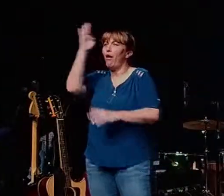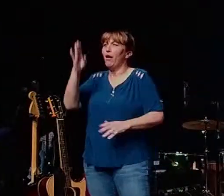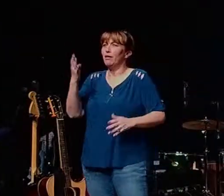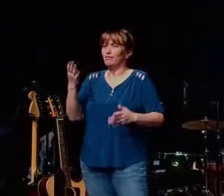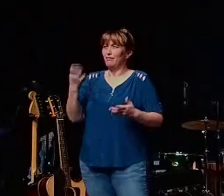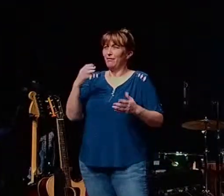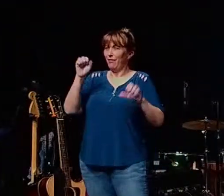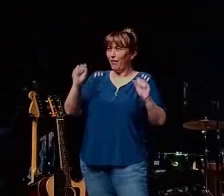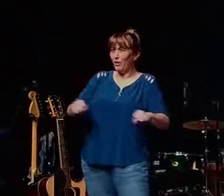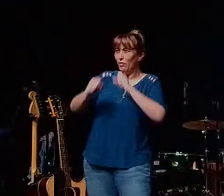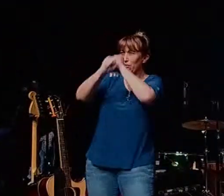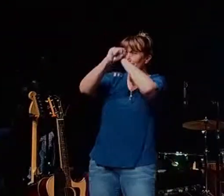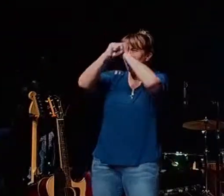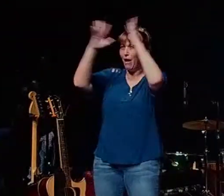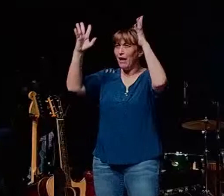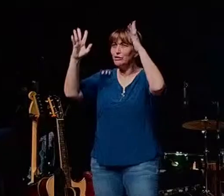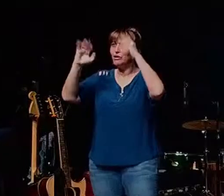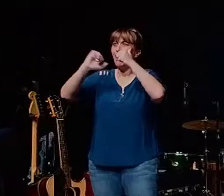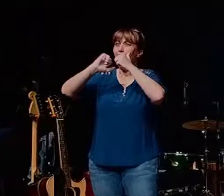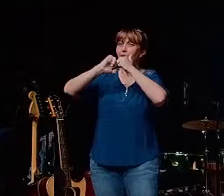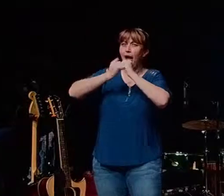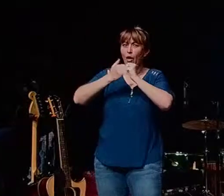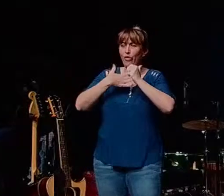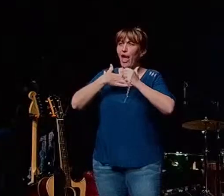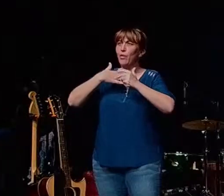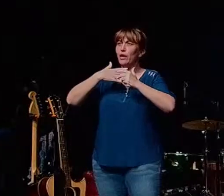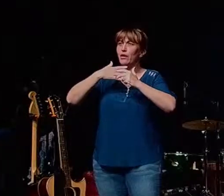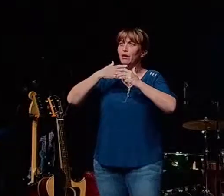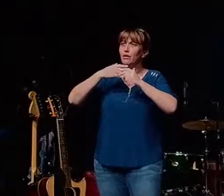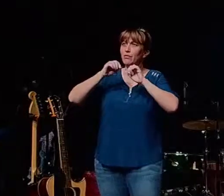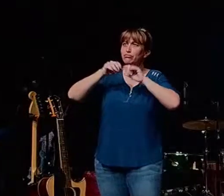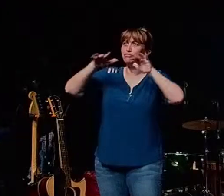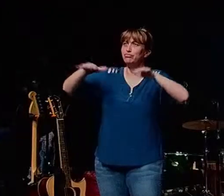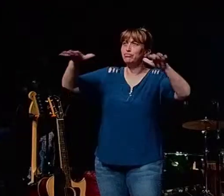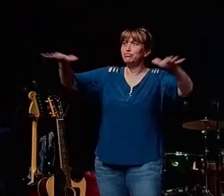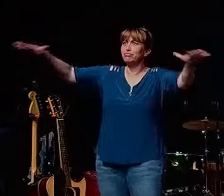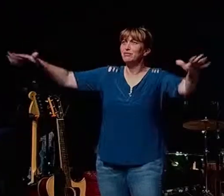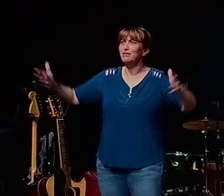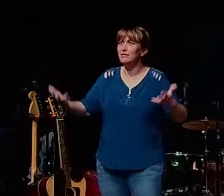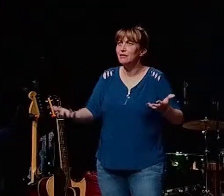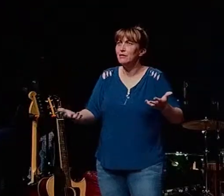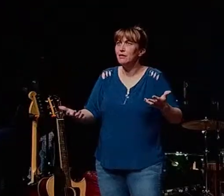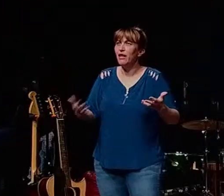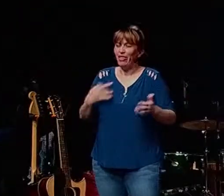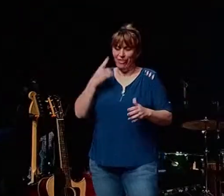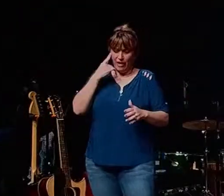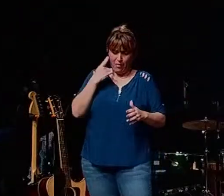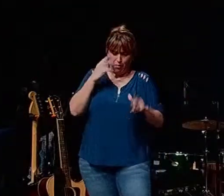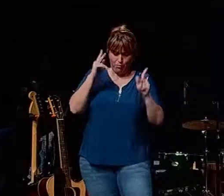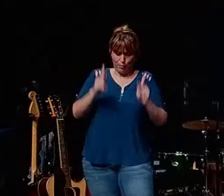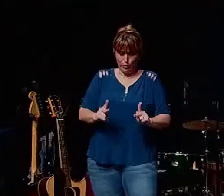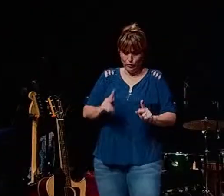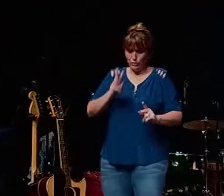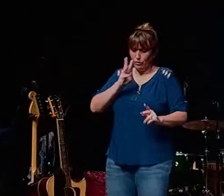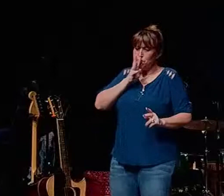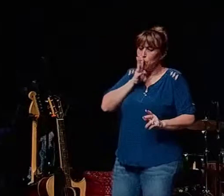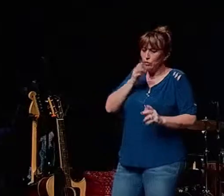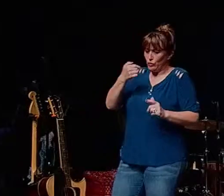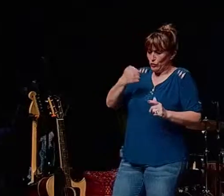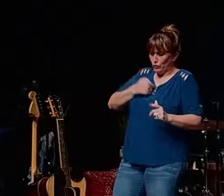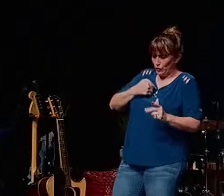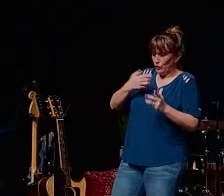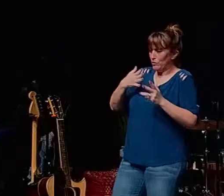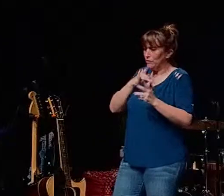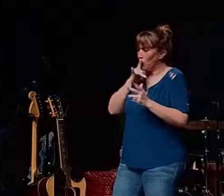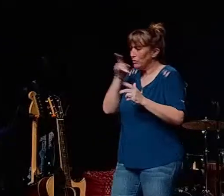the domino effect of that not happening think about the person who did that for you the many people